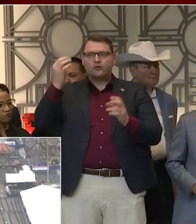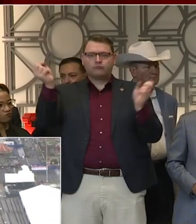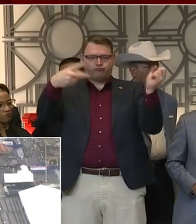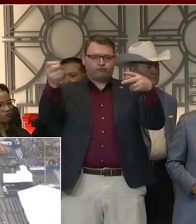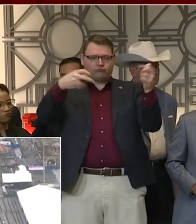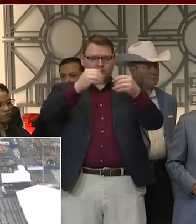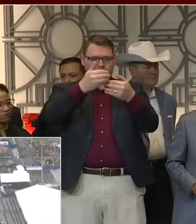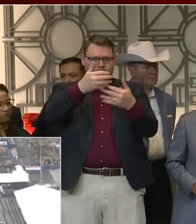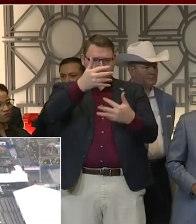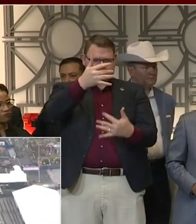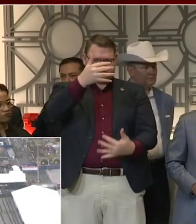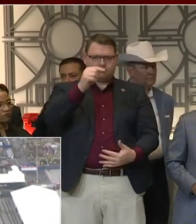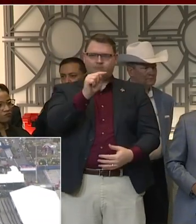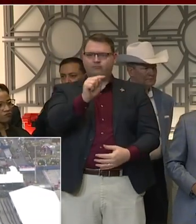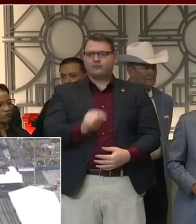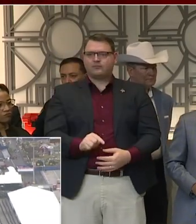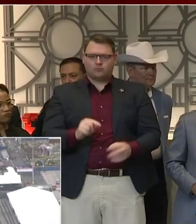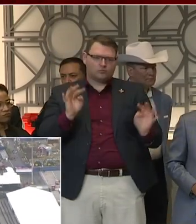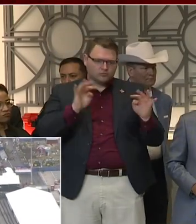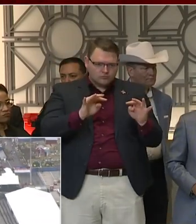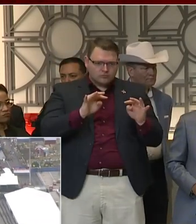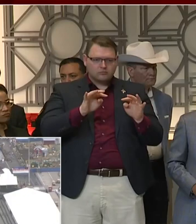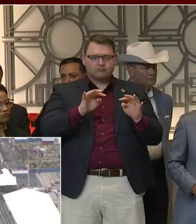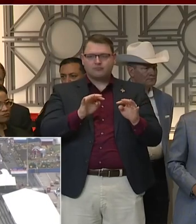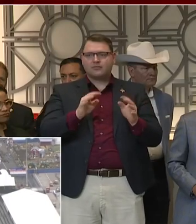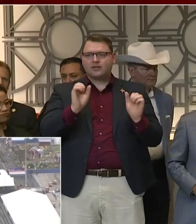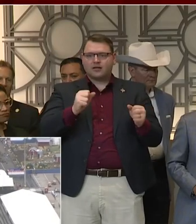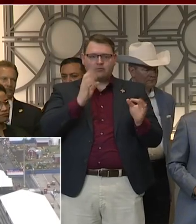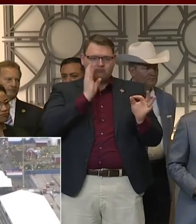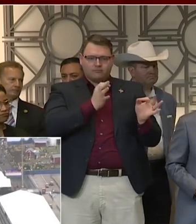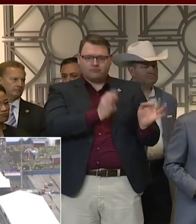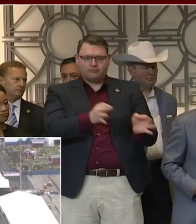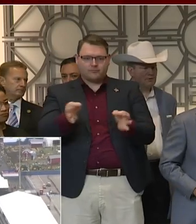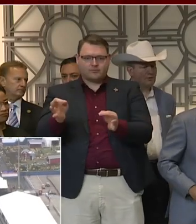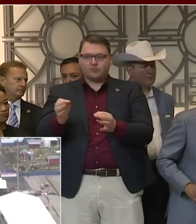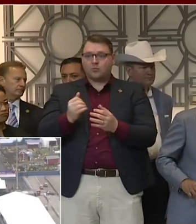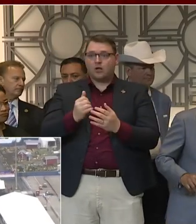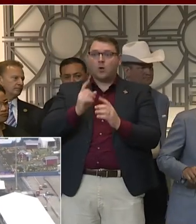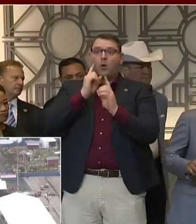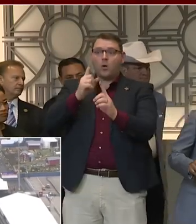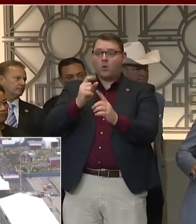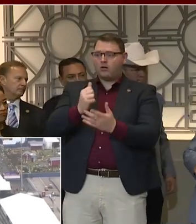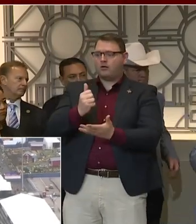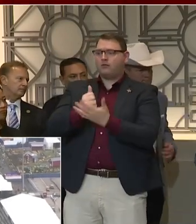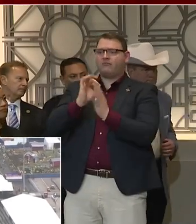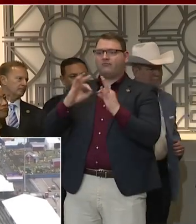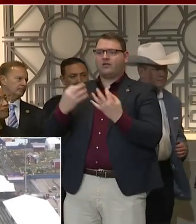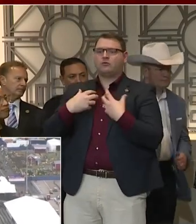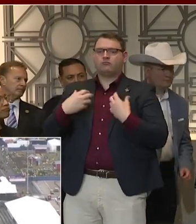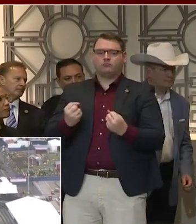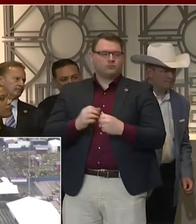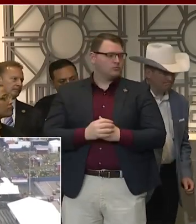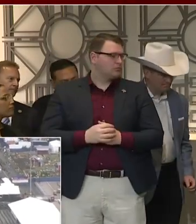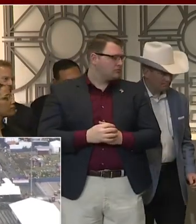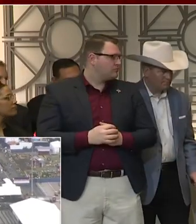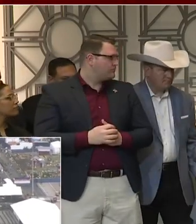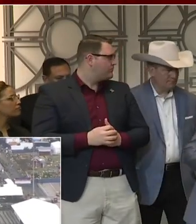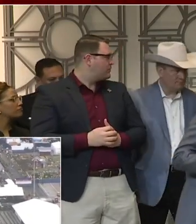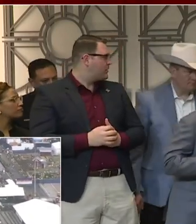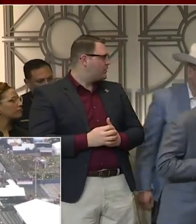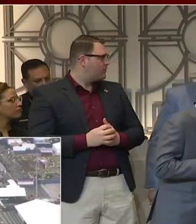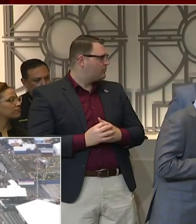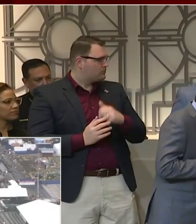so we can make good decisions for ourselves and our family. Thank you. Thank you. Joe Carley, president of Houston Livestock. Rodeo. Joe.